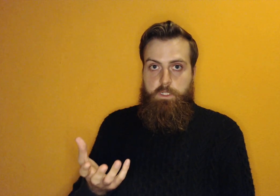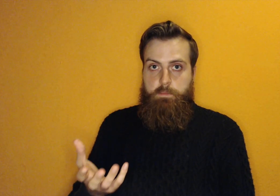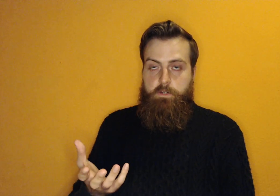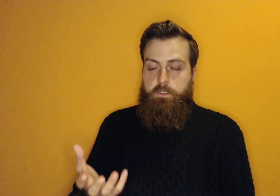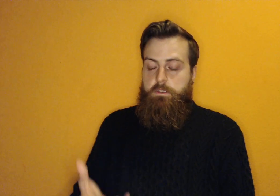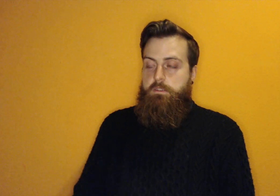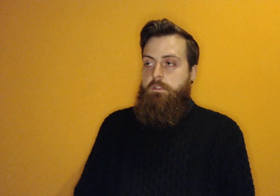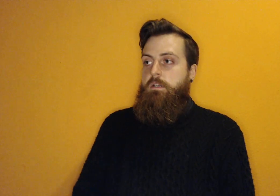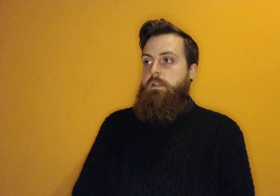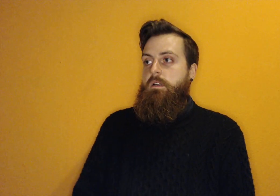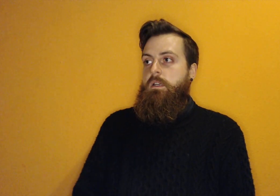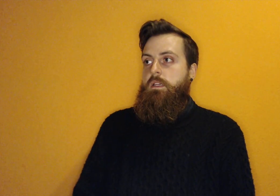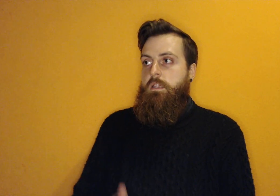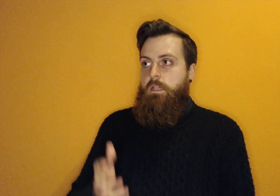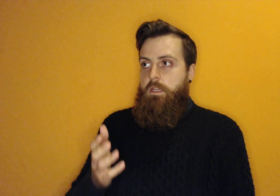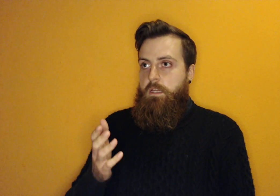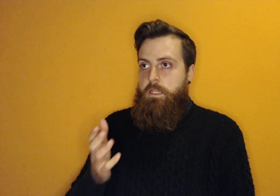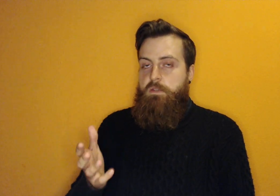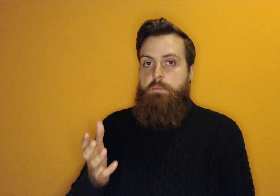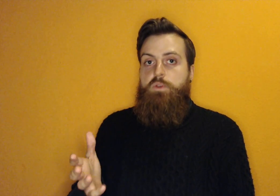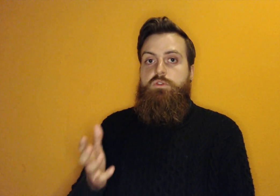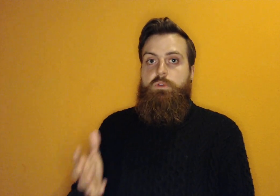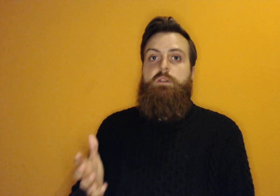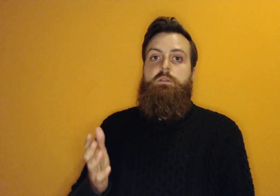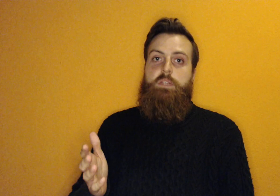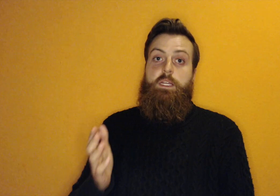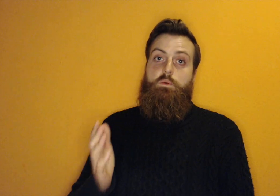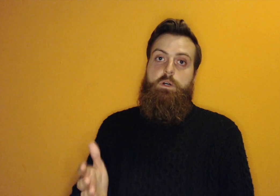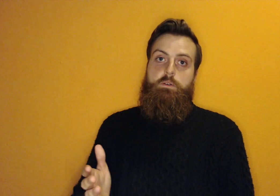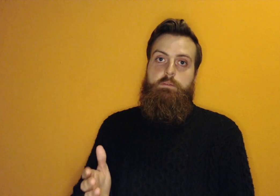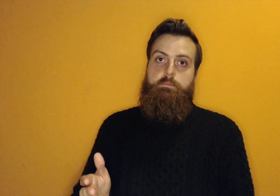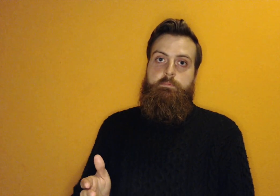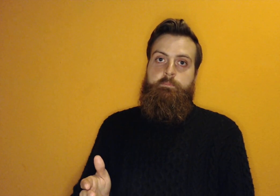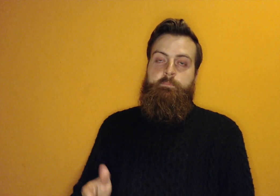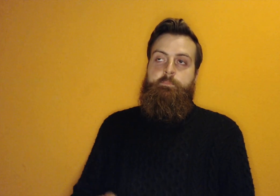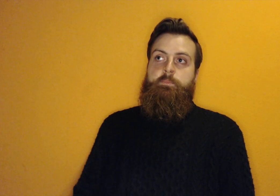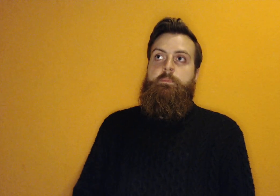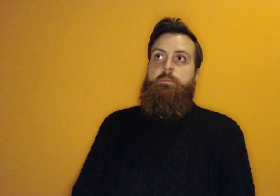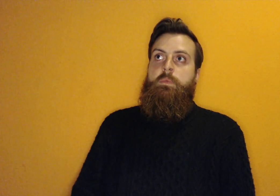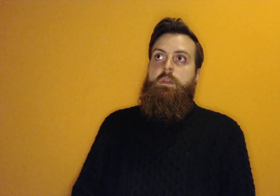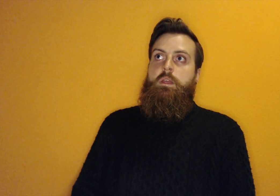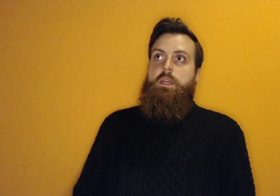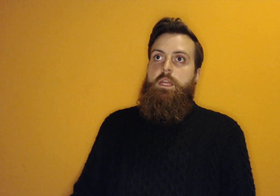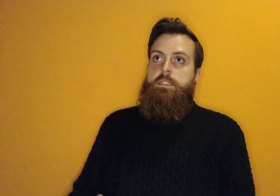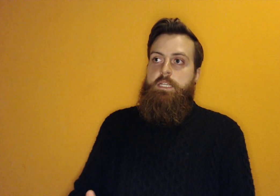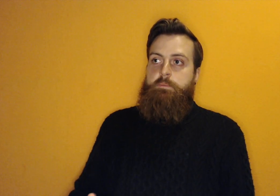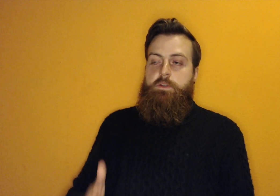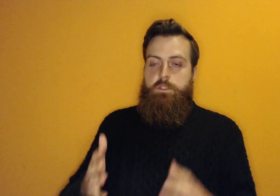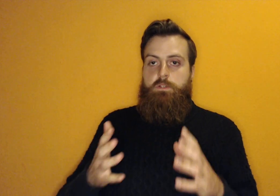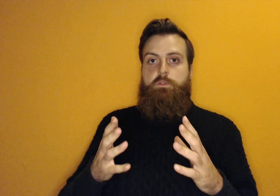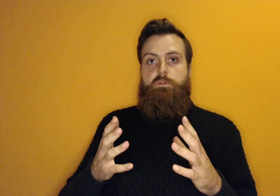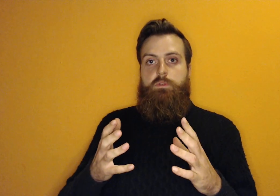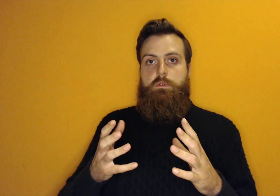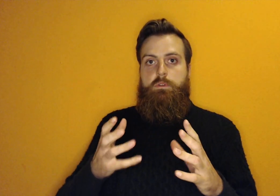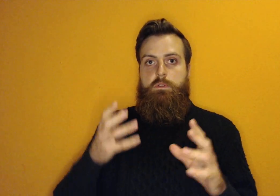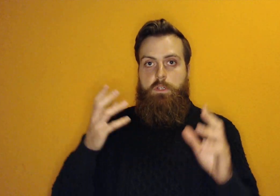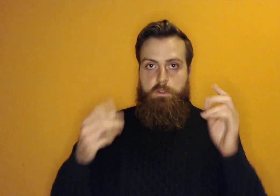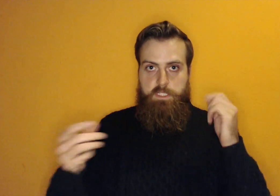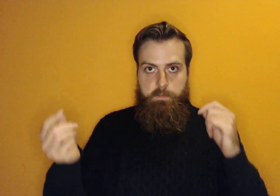experience, is the most real thing in the world. It's the experience of the concepts,